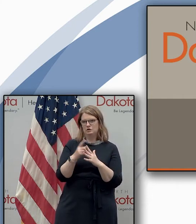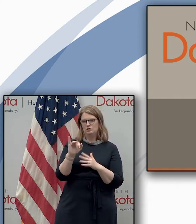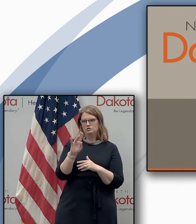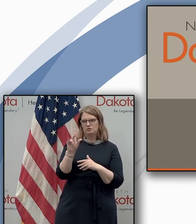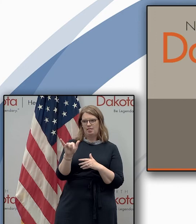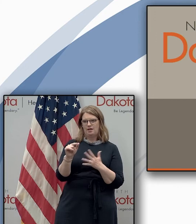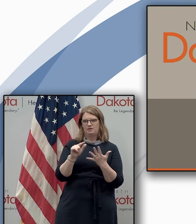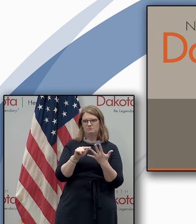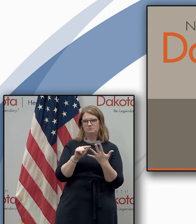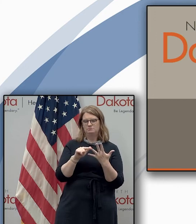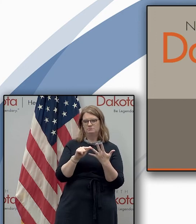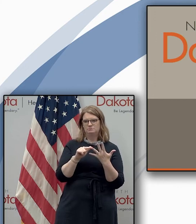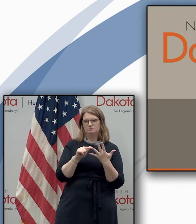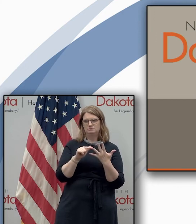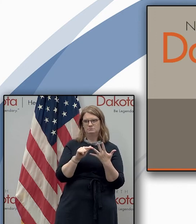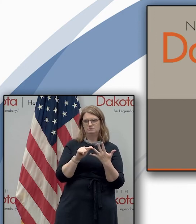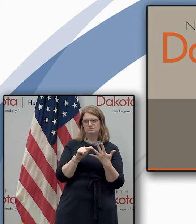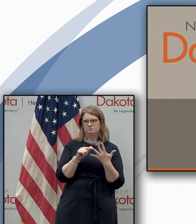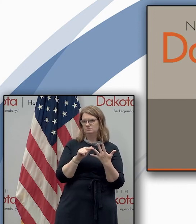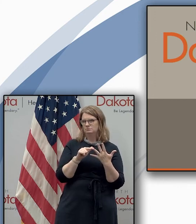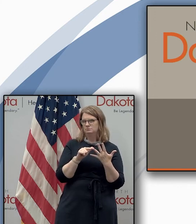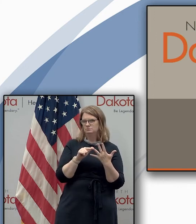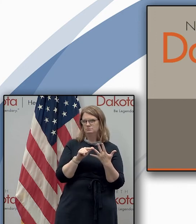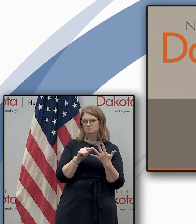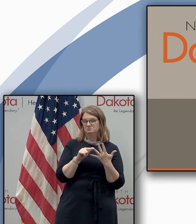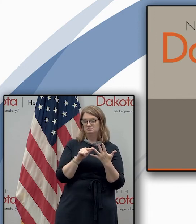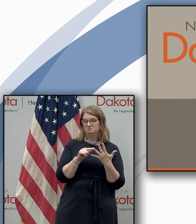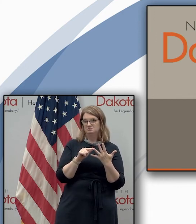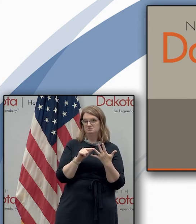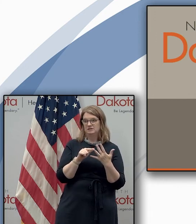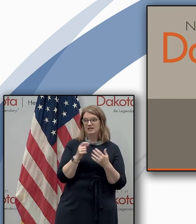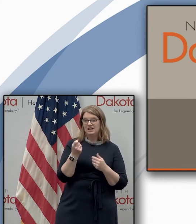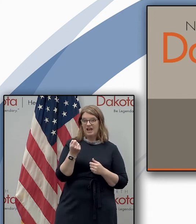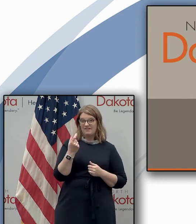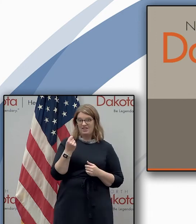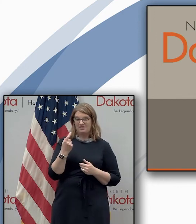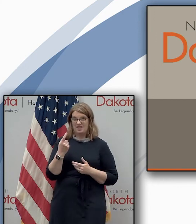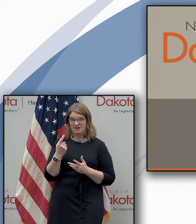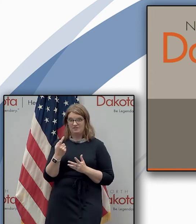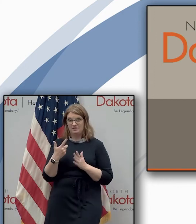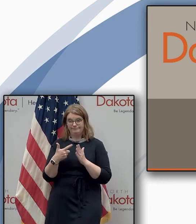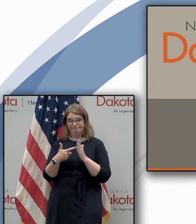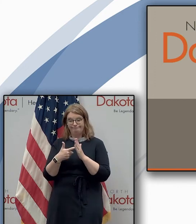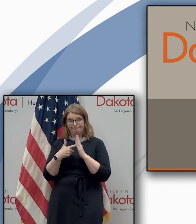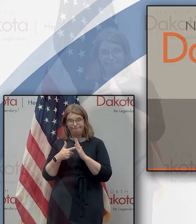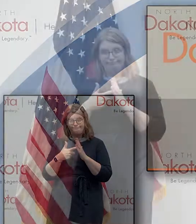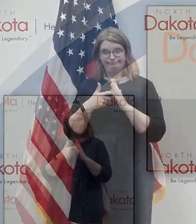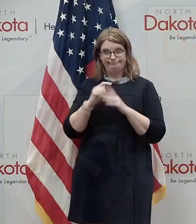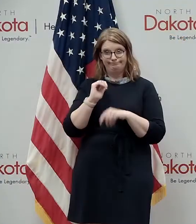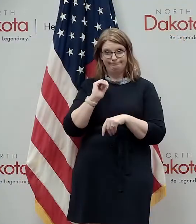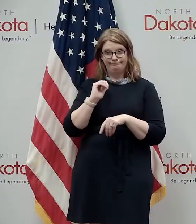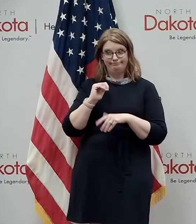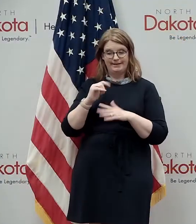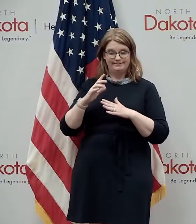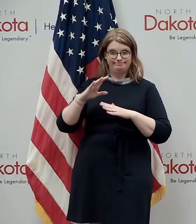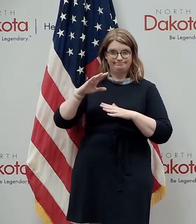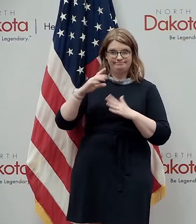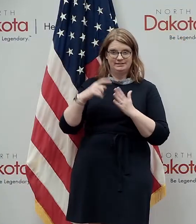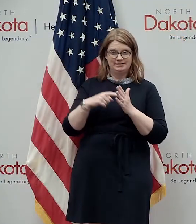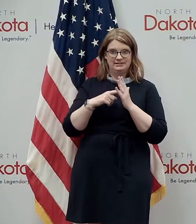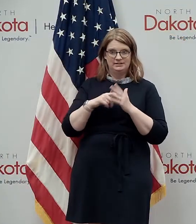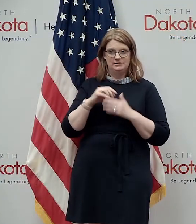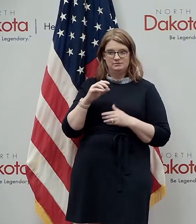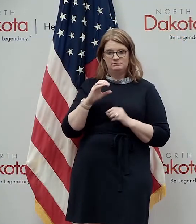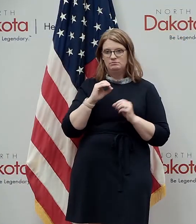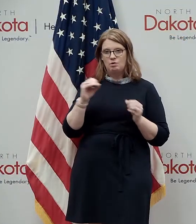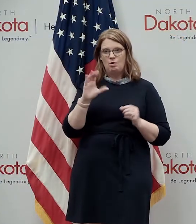we don't have any um of the 11 gating criteria that we had um we don't have any of the counties